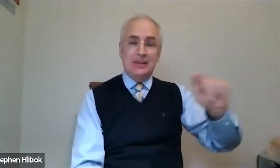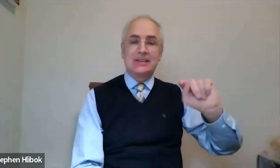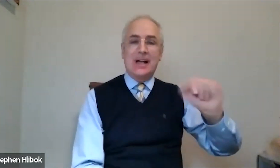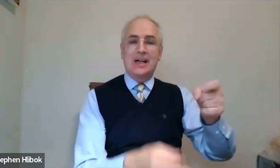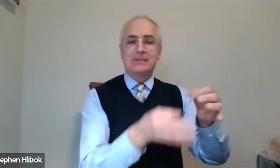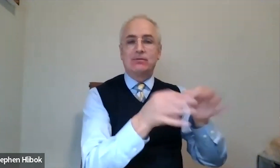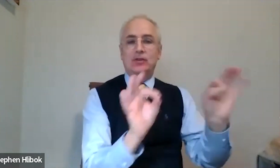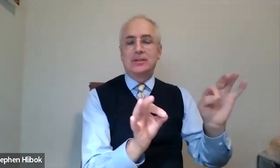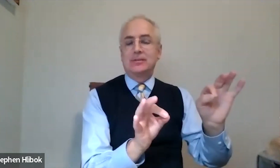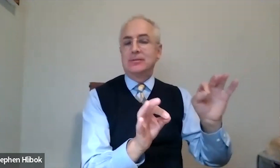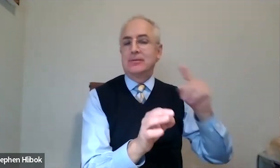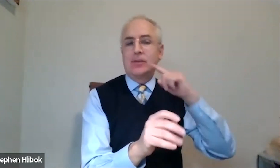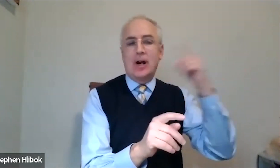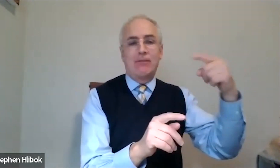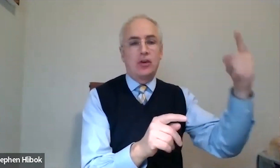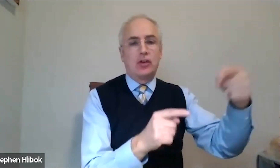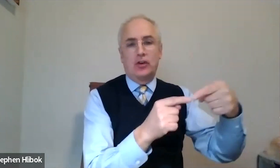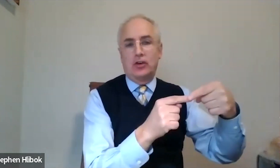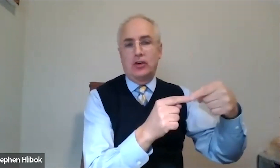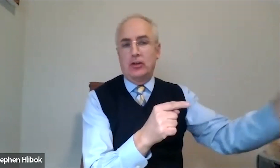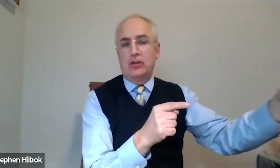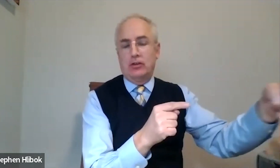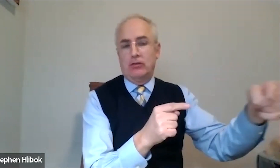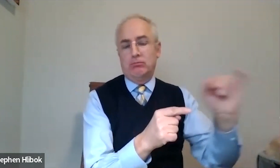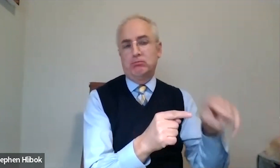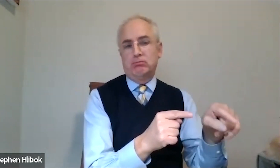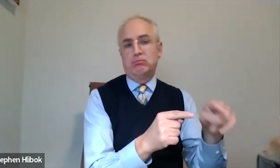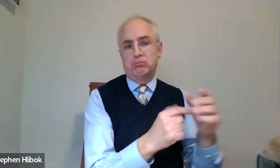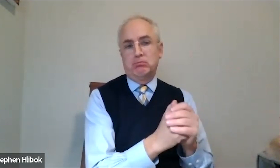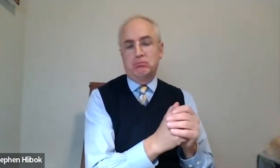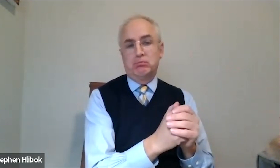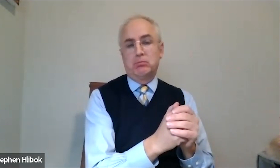in. And then it's tax-free forever.